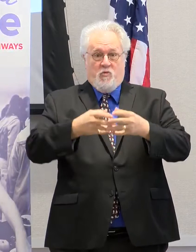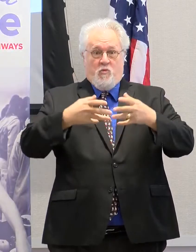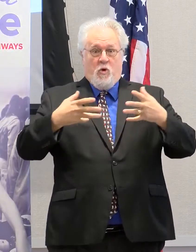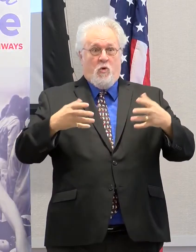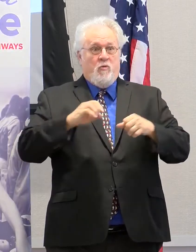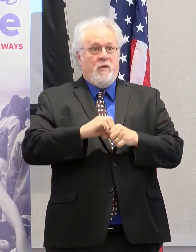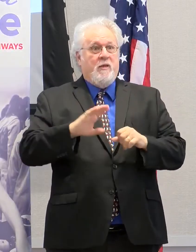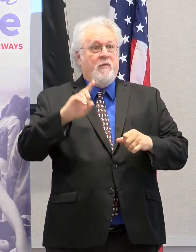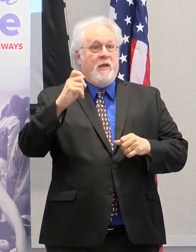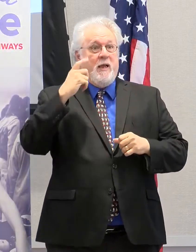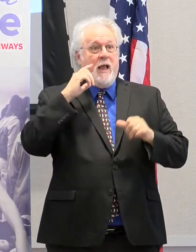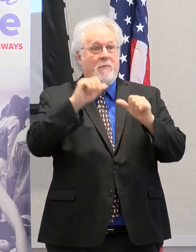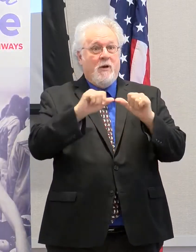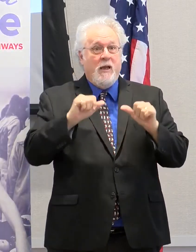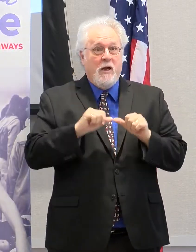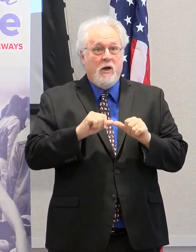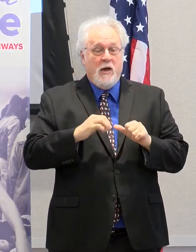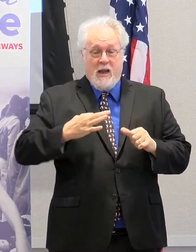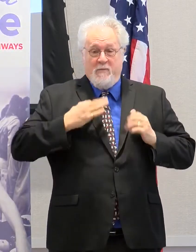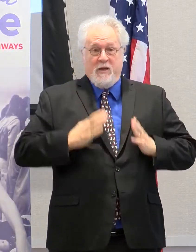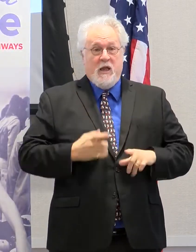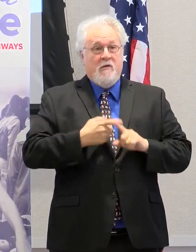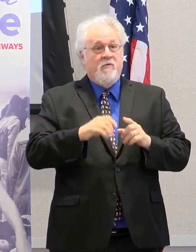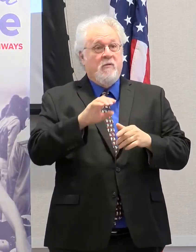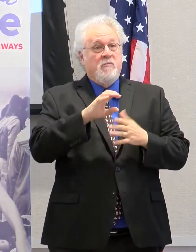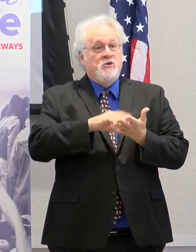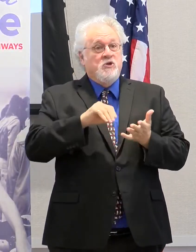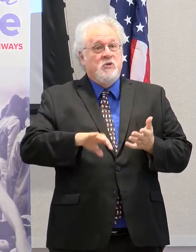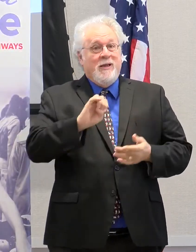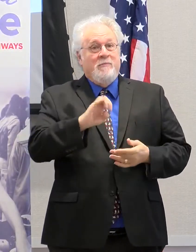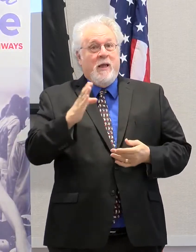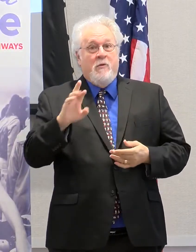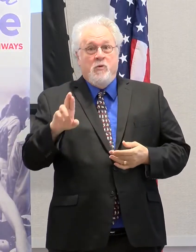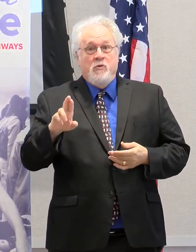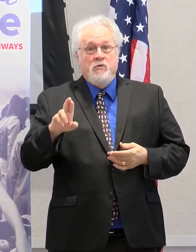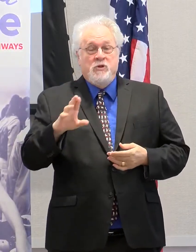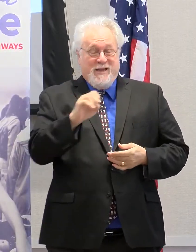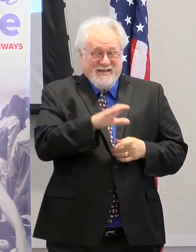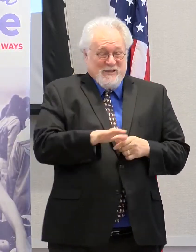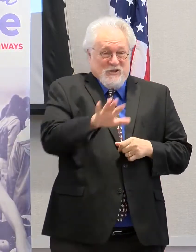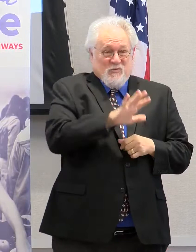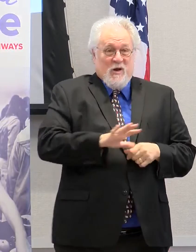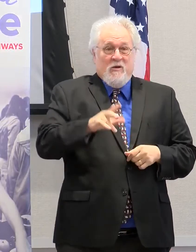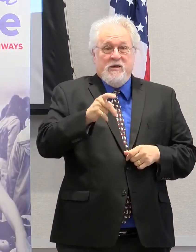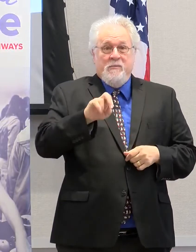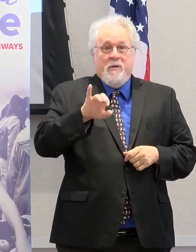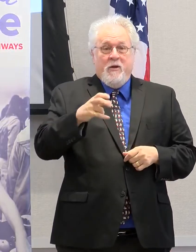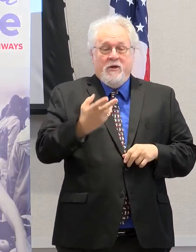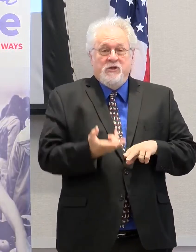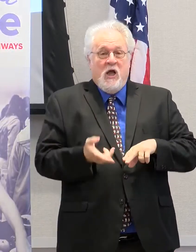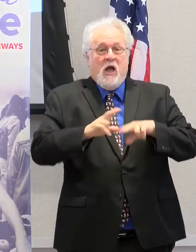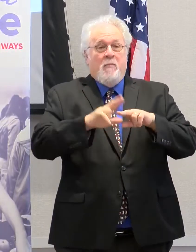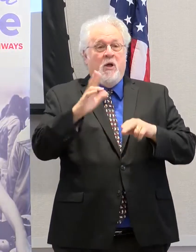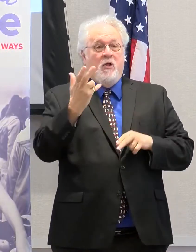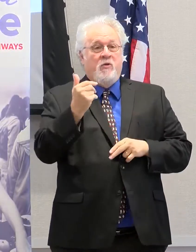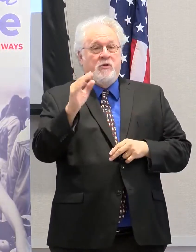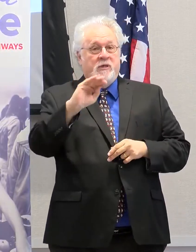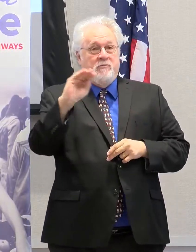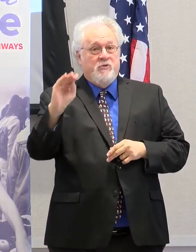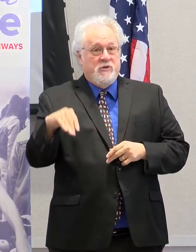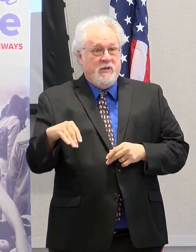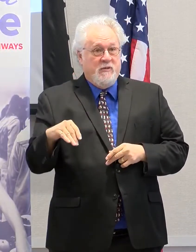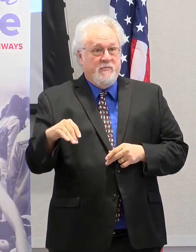in the Capital Area. Applications from students in East Baton Rouge Parish and the surrounding region are up 13% overall.